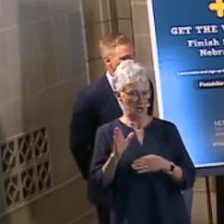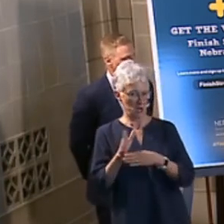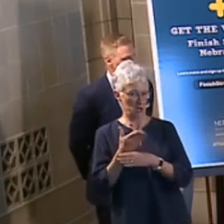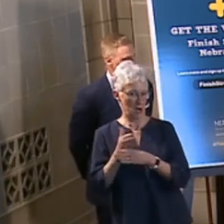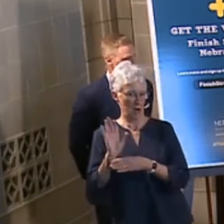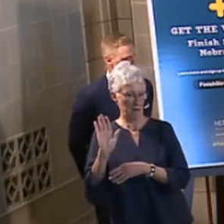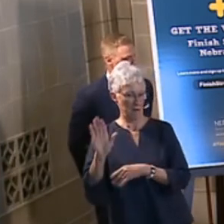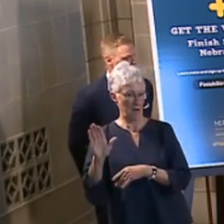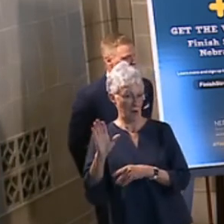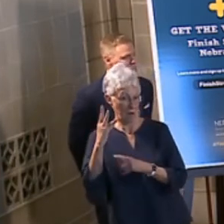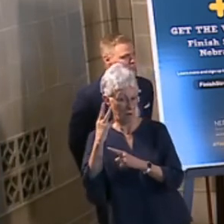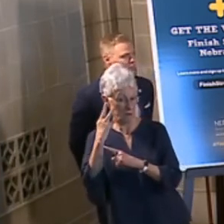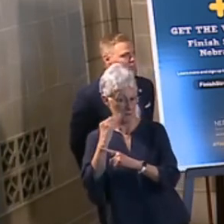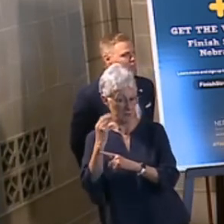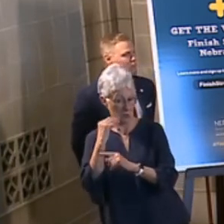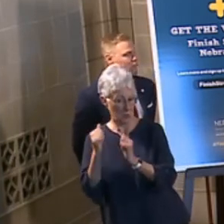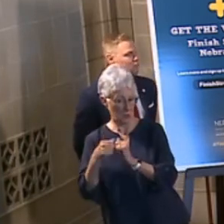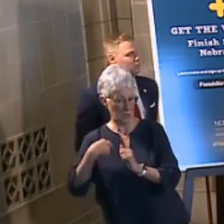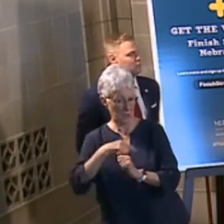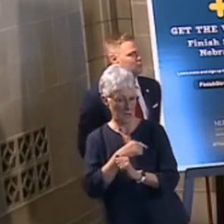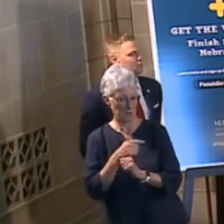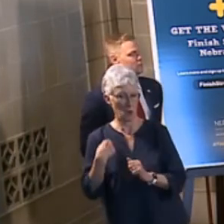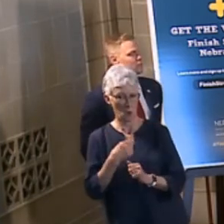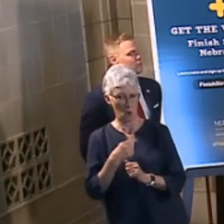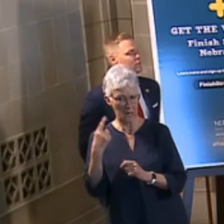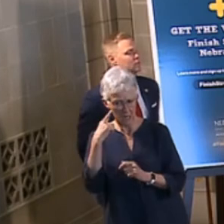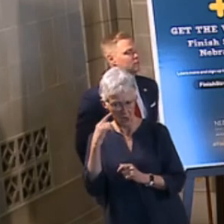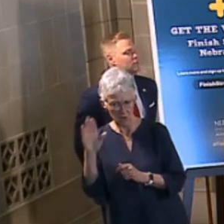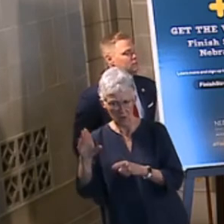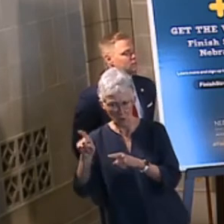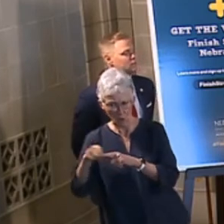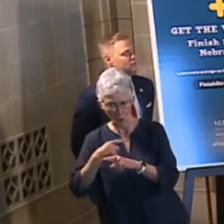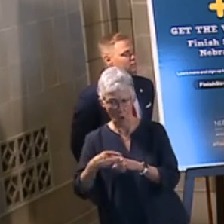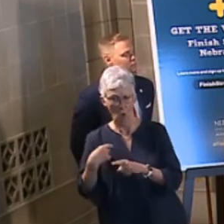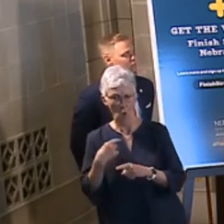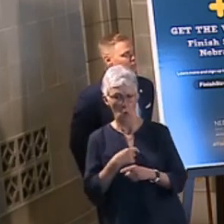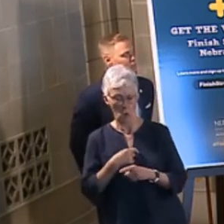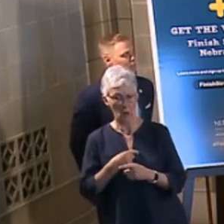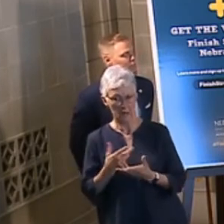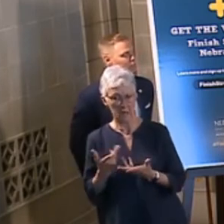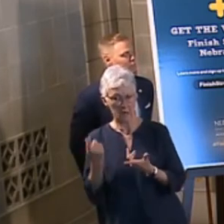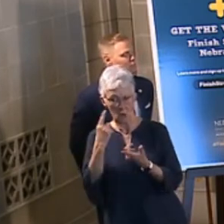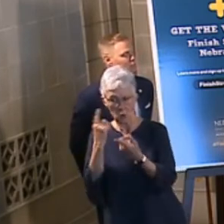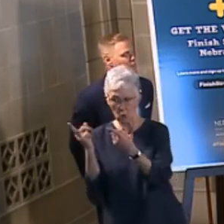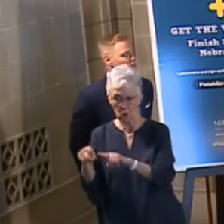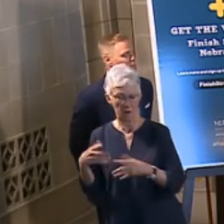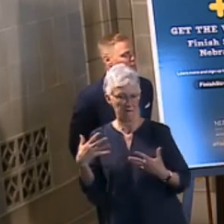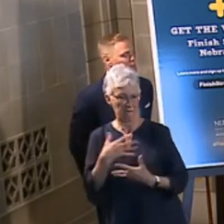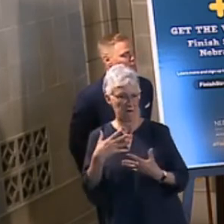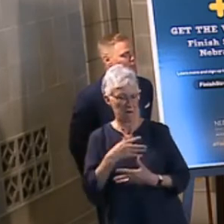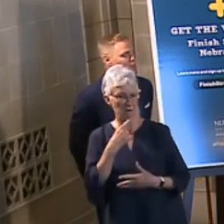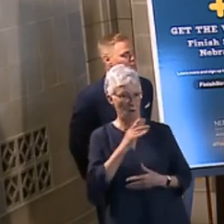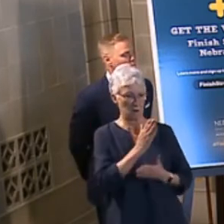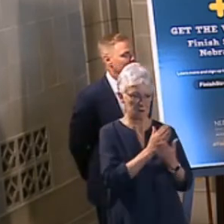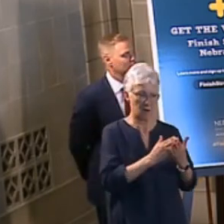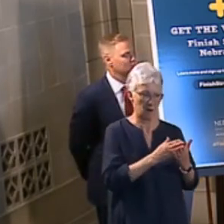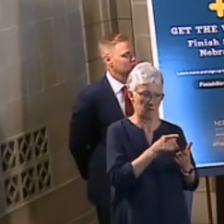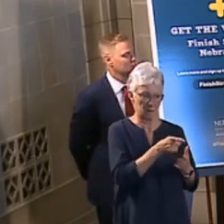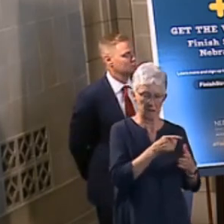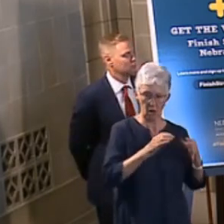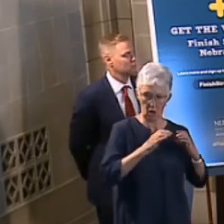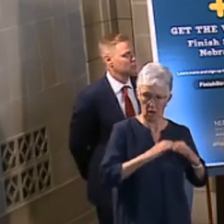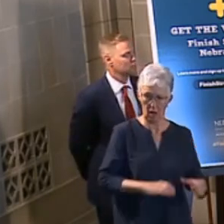When we receive their calls, we hear their concerns, we share their fears for their clients. With LB